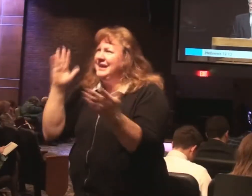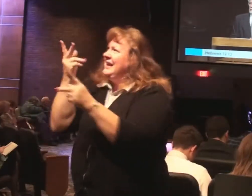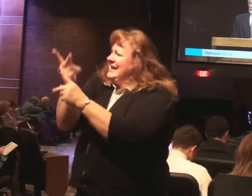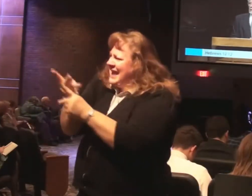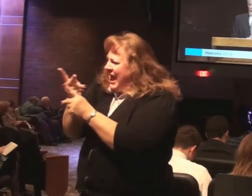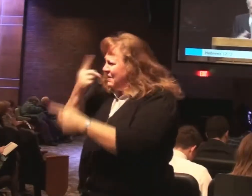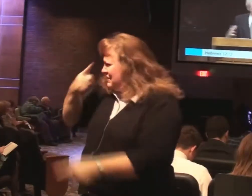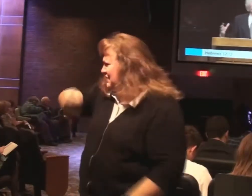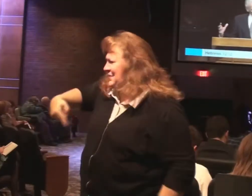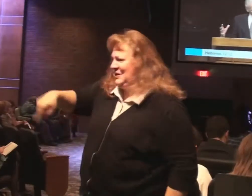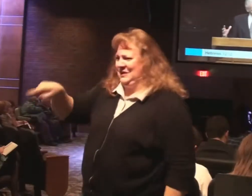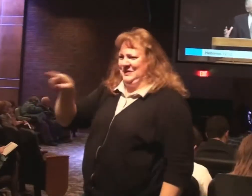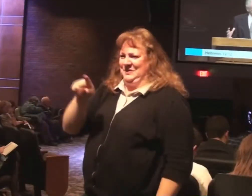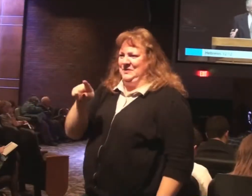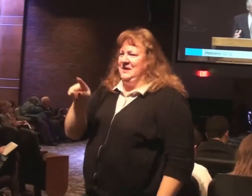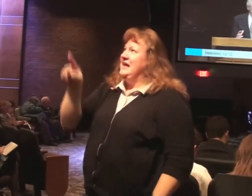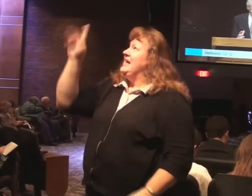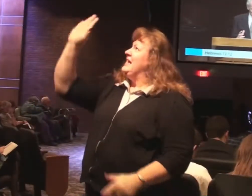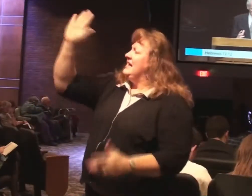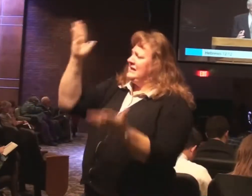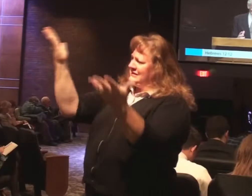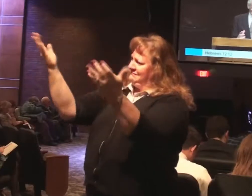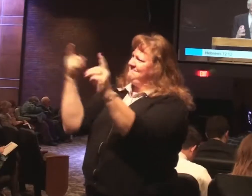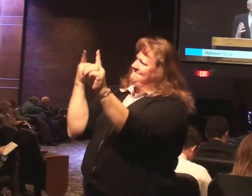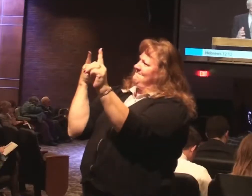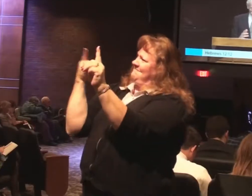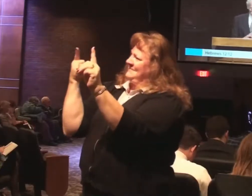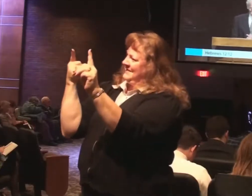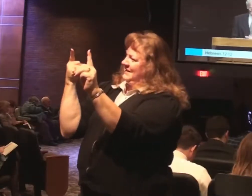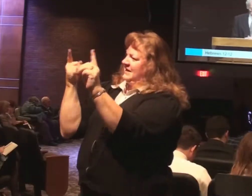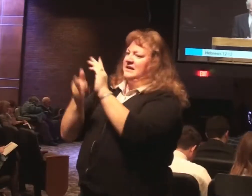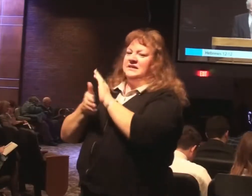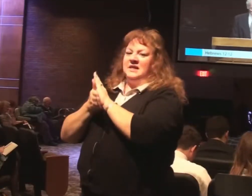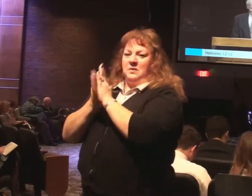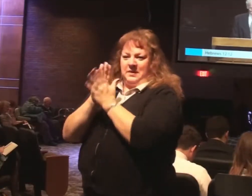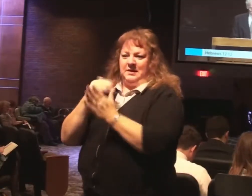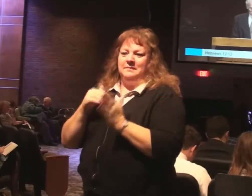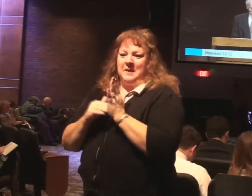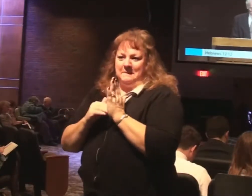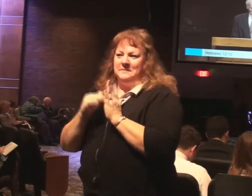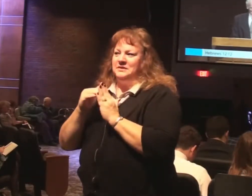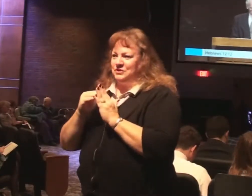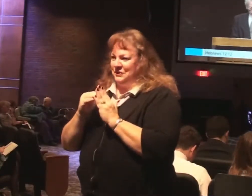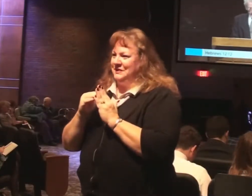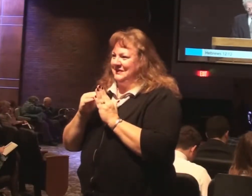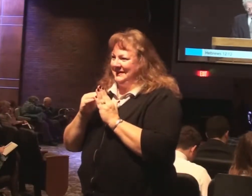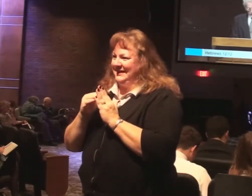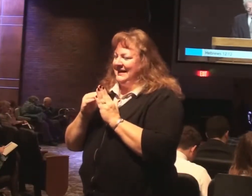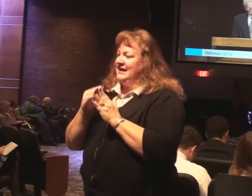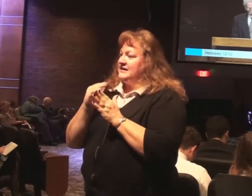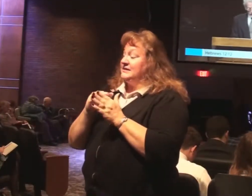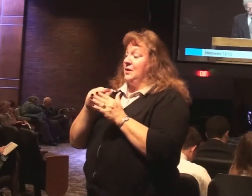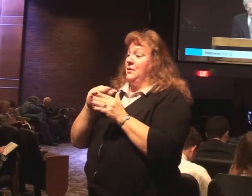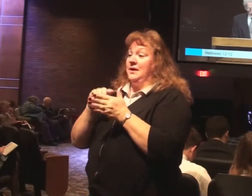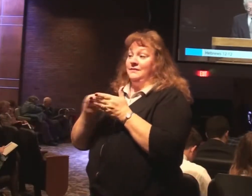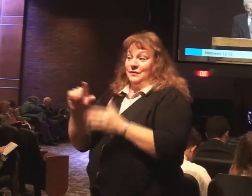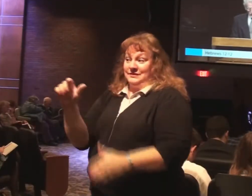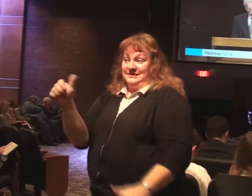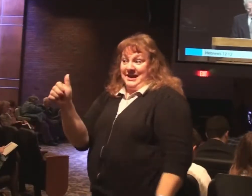in his desire to bring us to maturity, so that at the end of verse 10 we may share in his